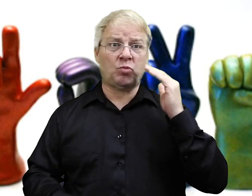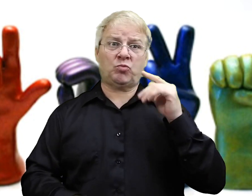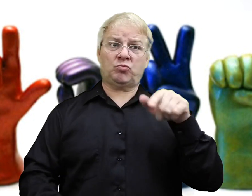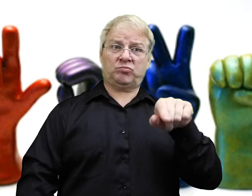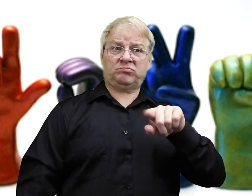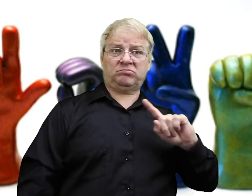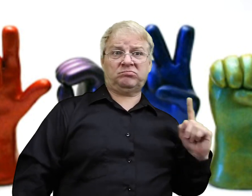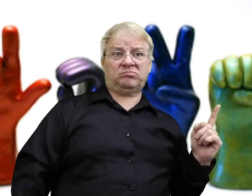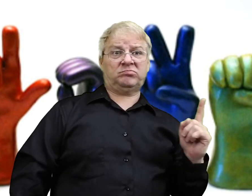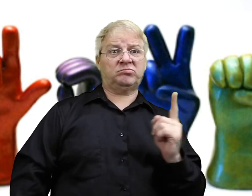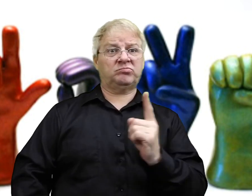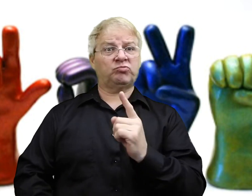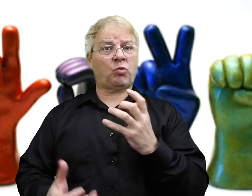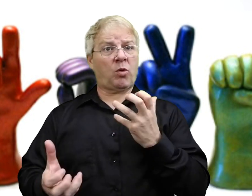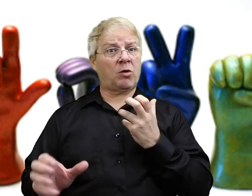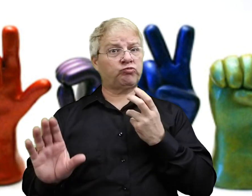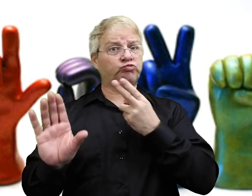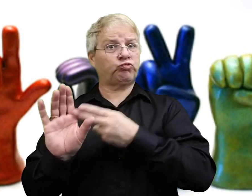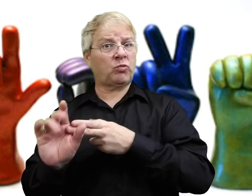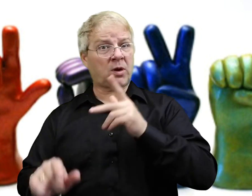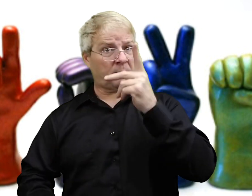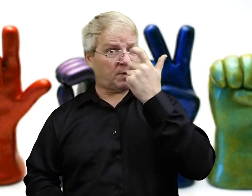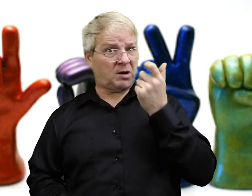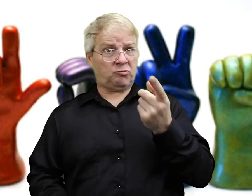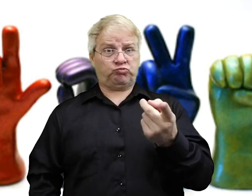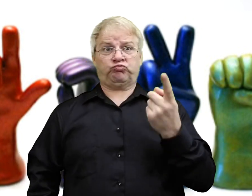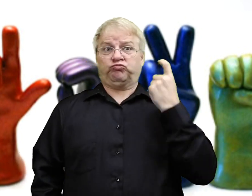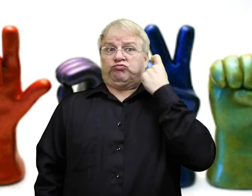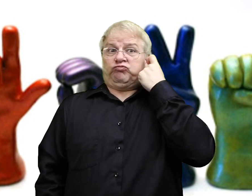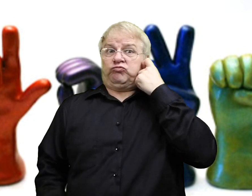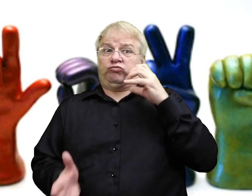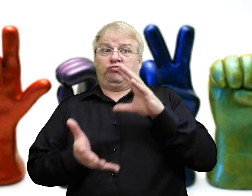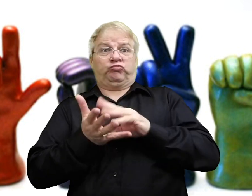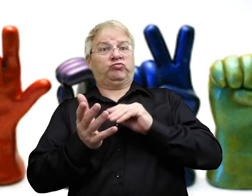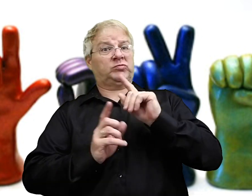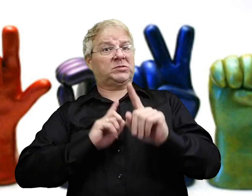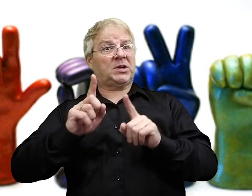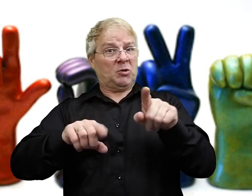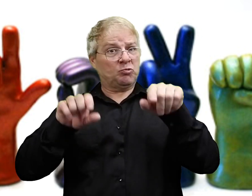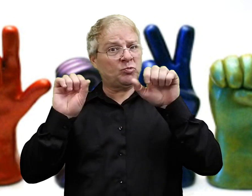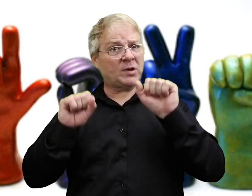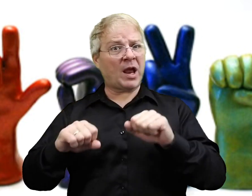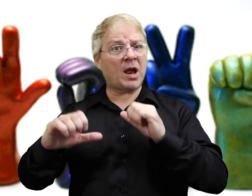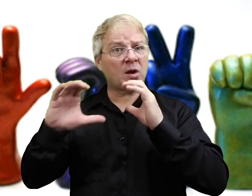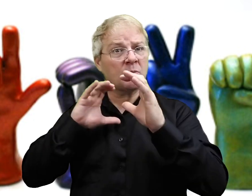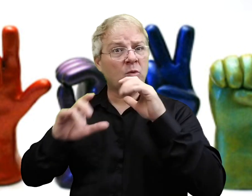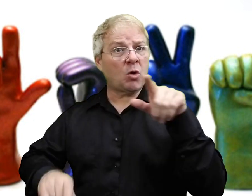And who knows? Sometimes, when you approach them and you want to participate in the conversation because you just recently learned